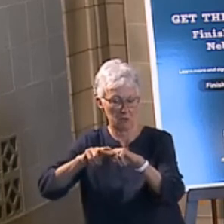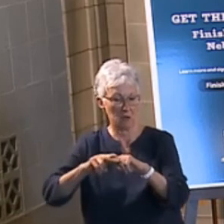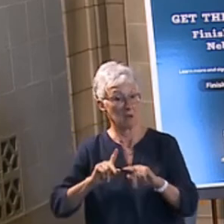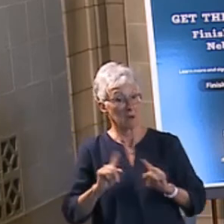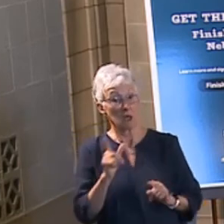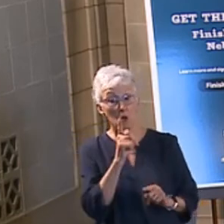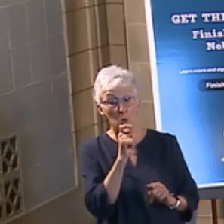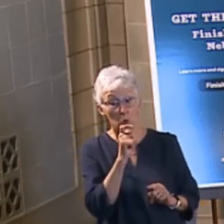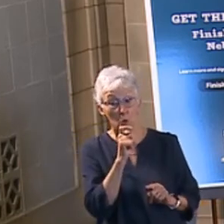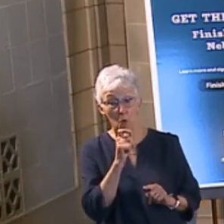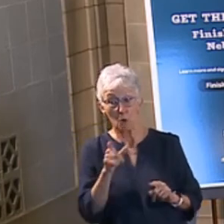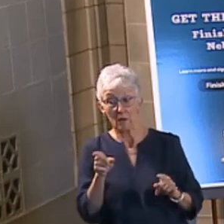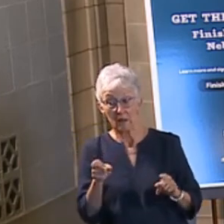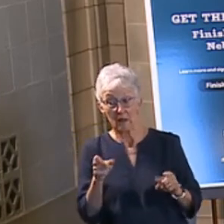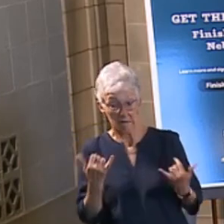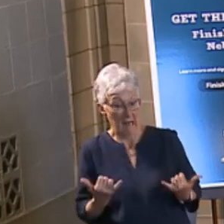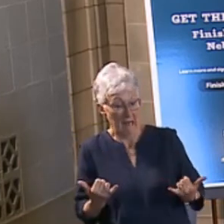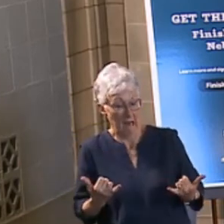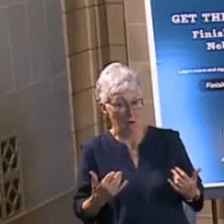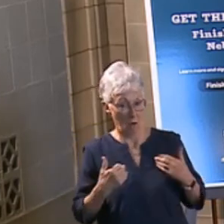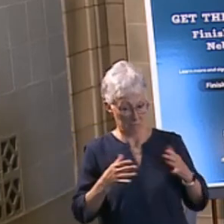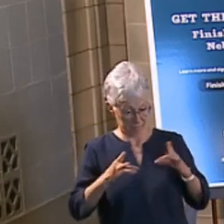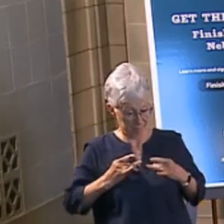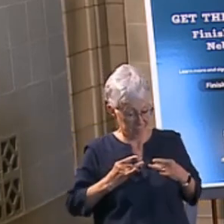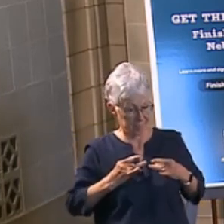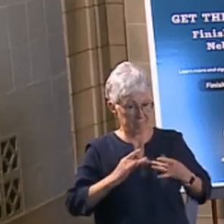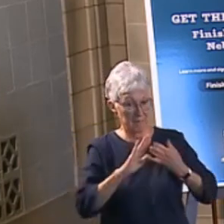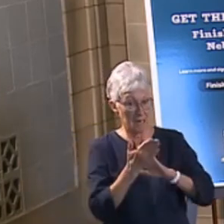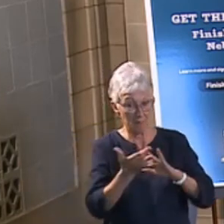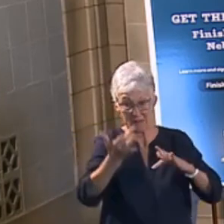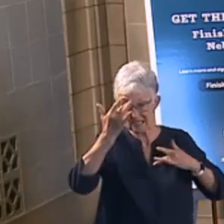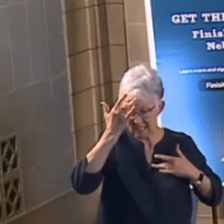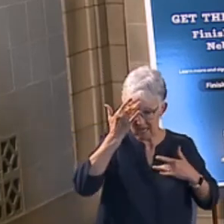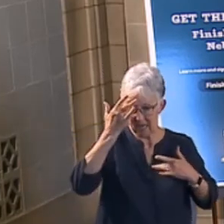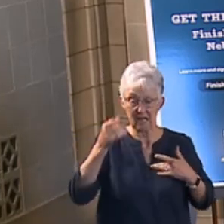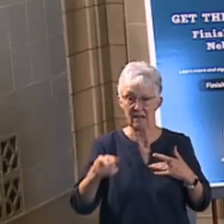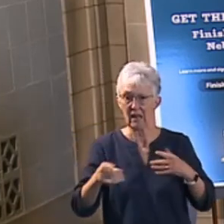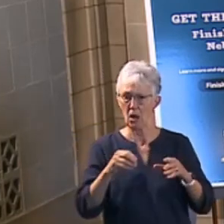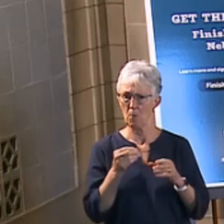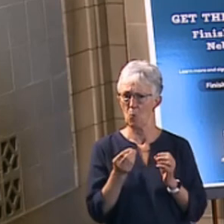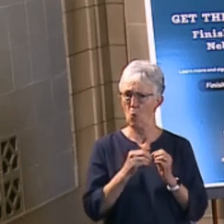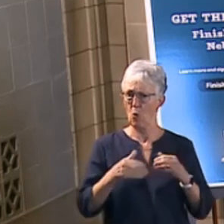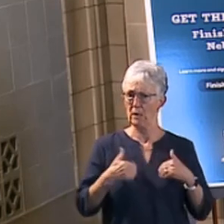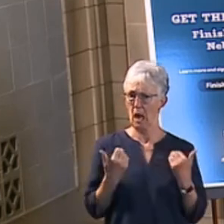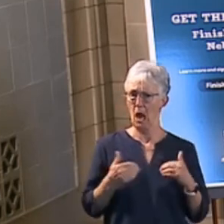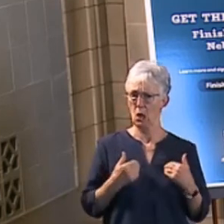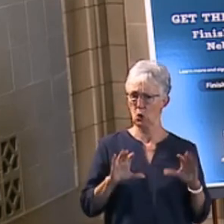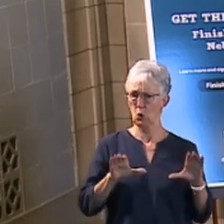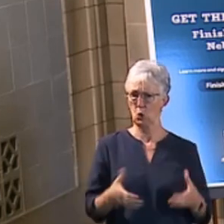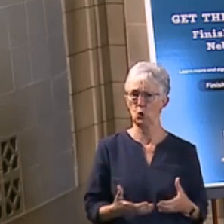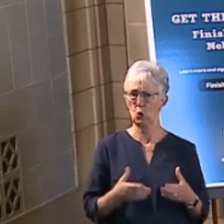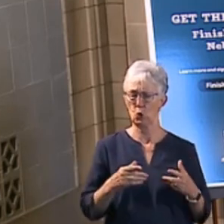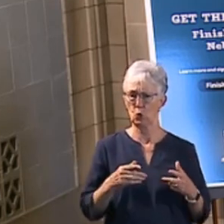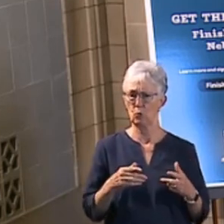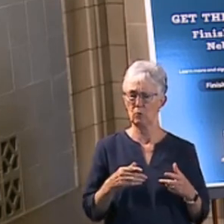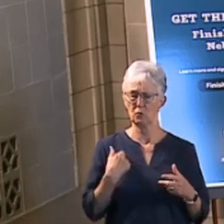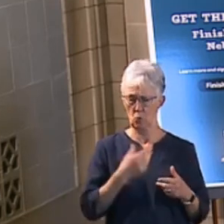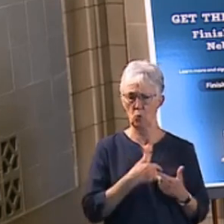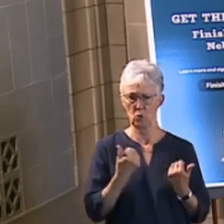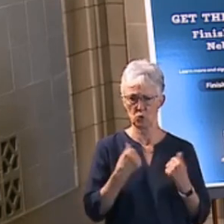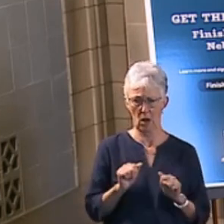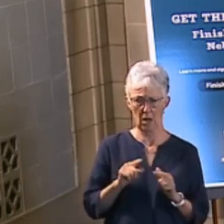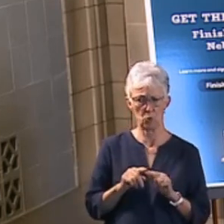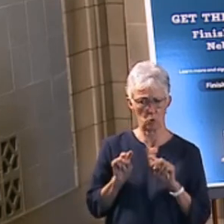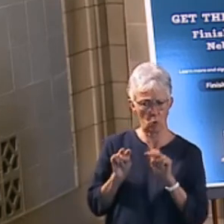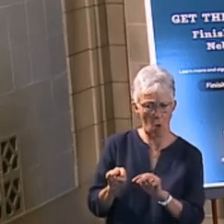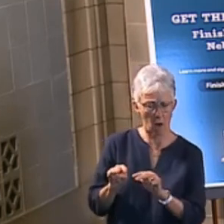higher age group that you consider to need hospitalizations for or deaths. So that's what we're trying to manage. And then, you know,